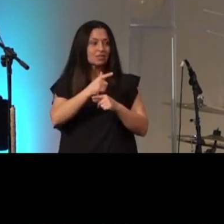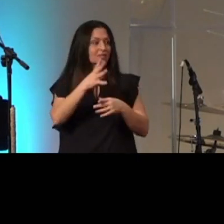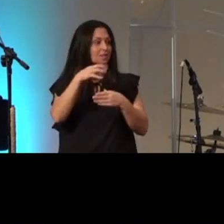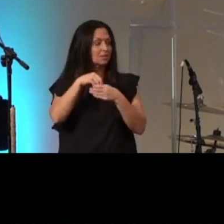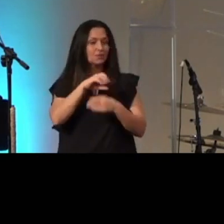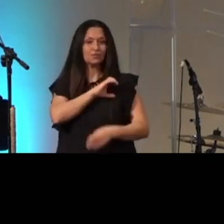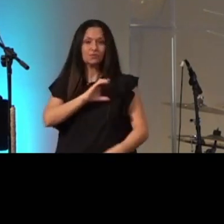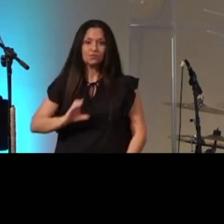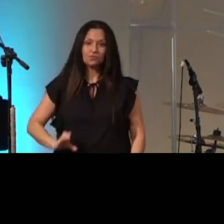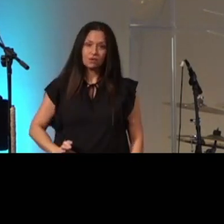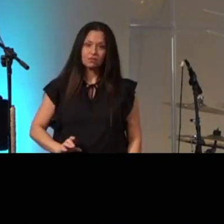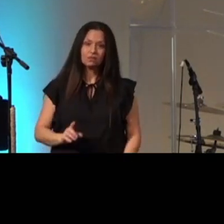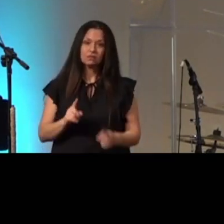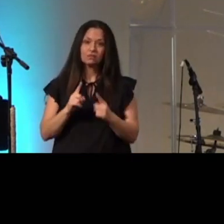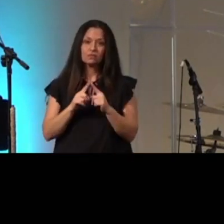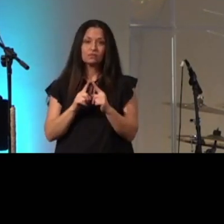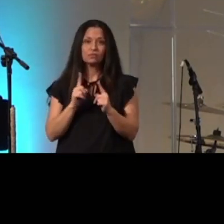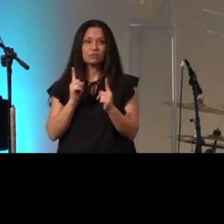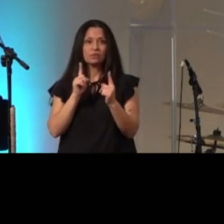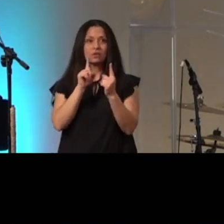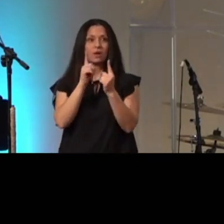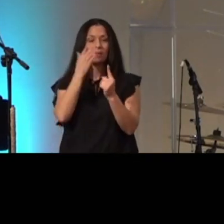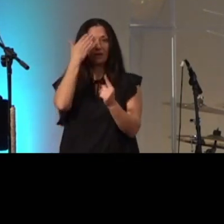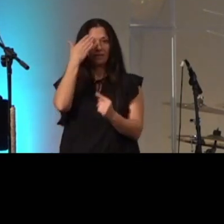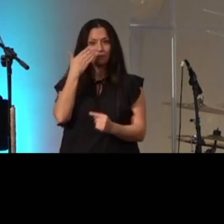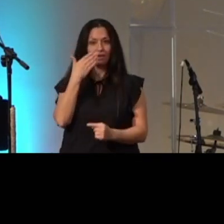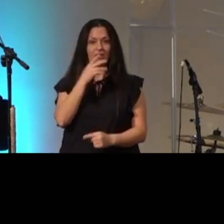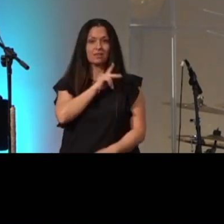coming before the king